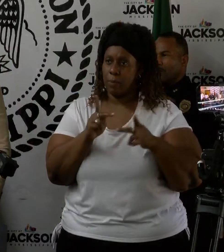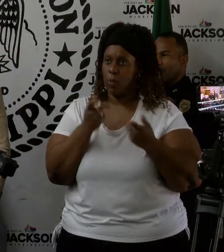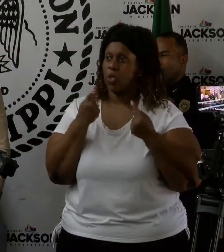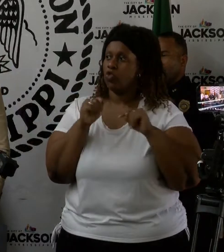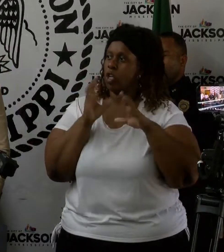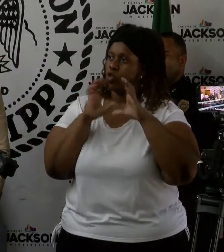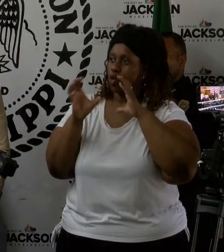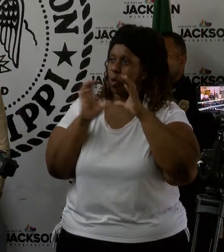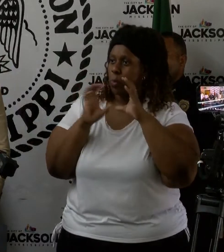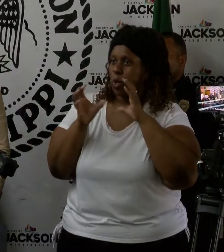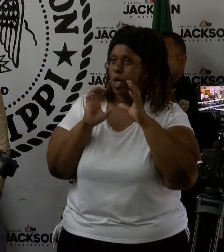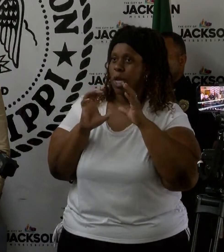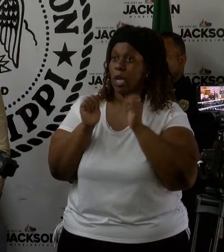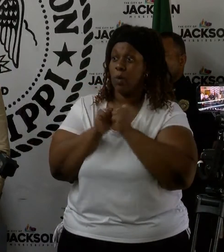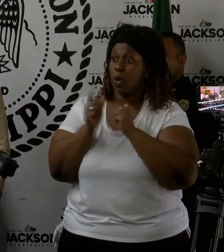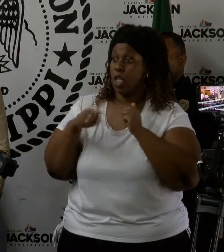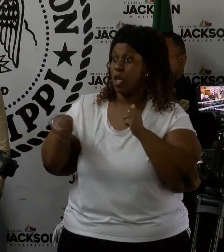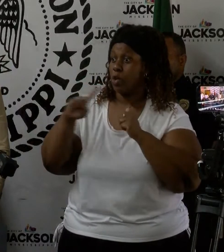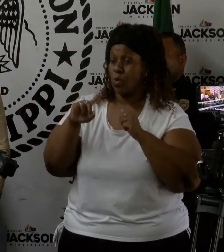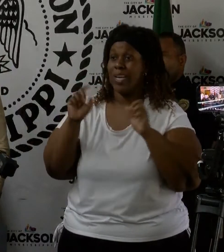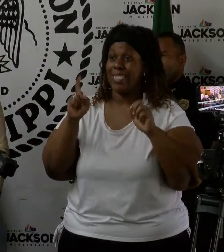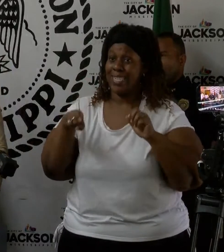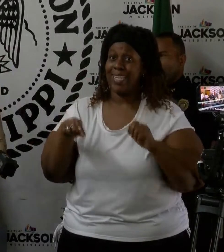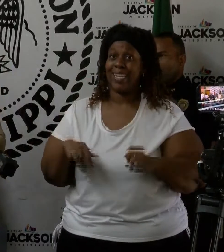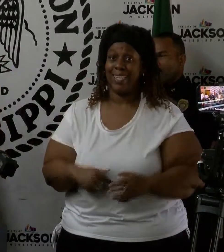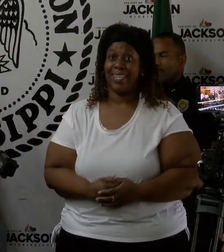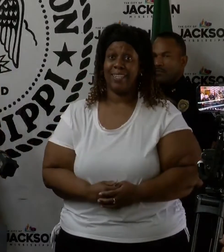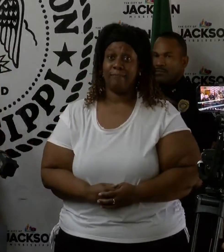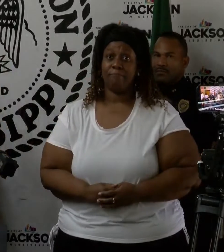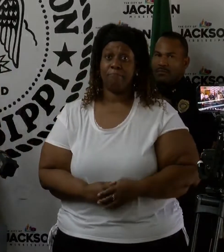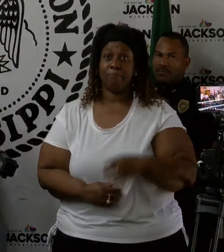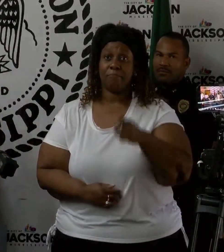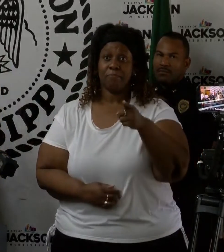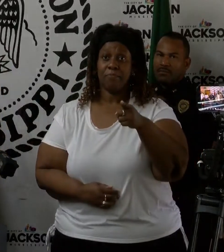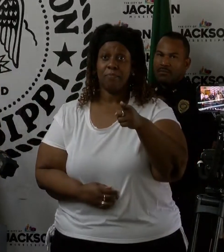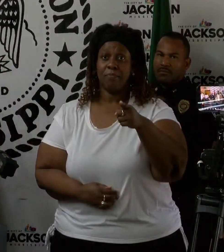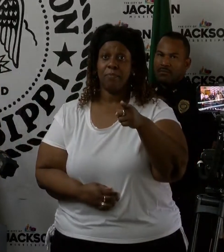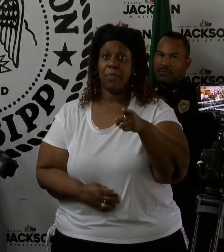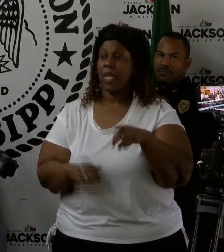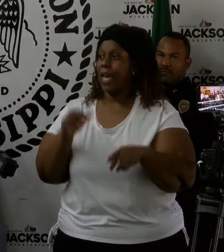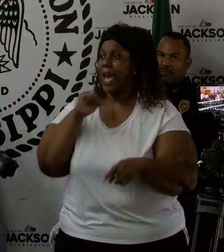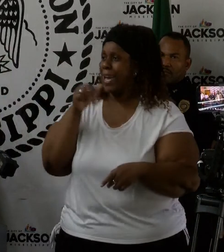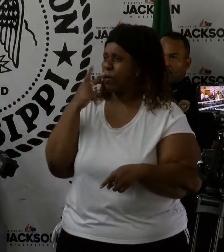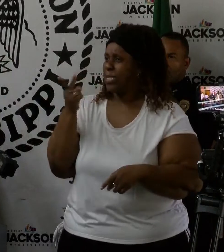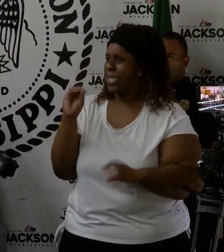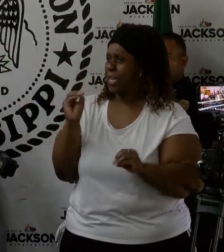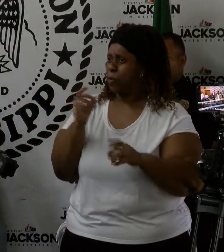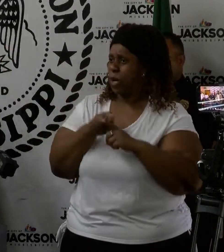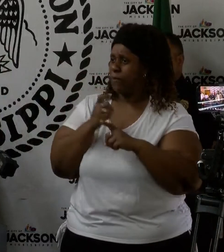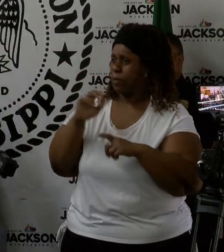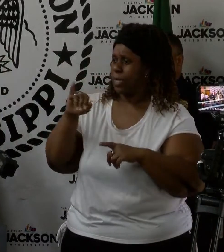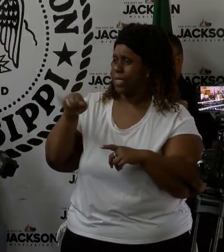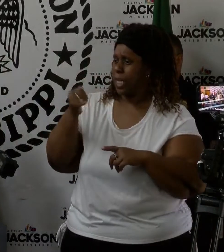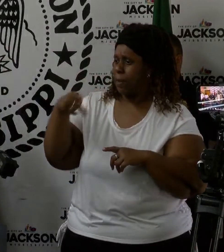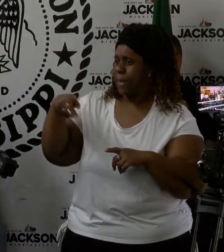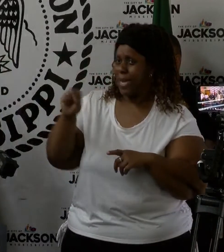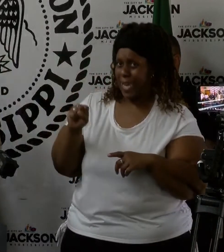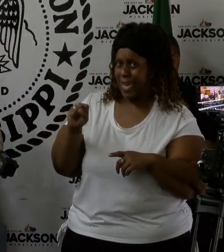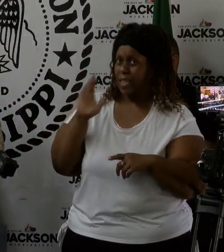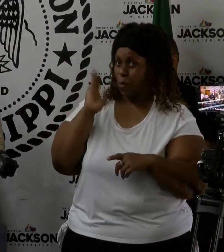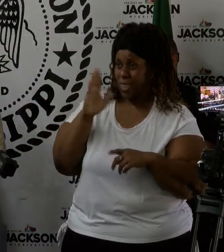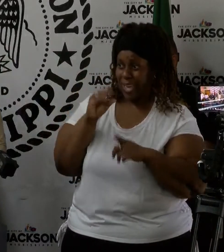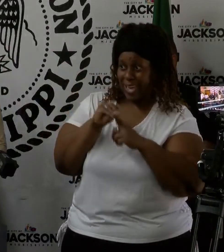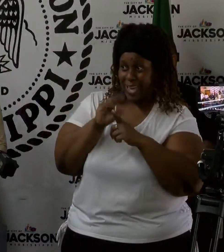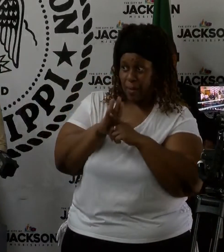as frequently as need be. Mr. Mayor, don't see anybody here from the school since the Jackson for APS. Will this not unpack